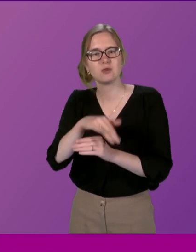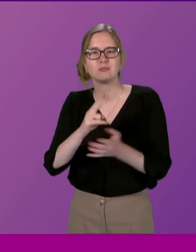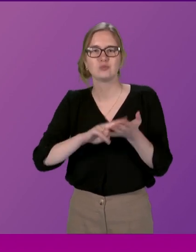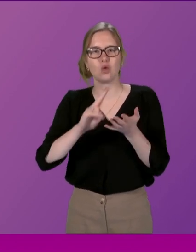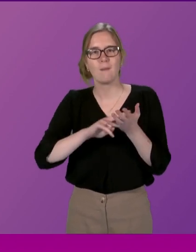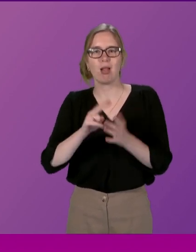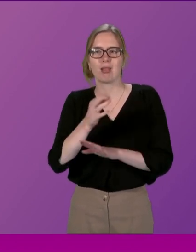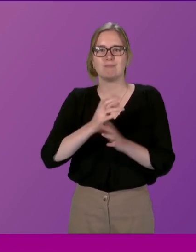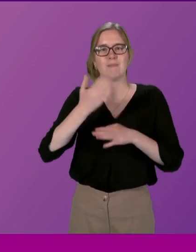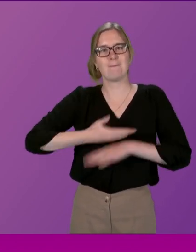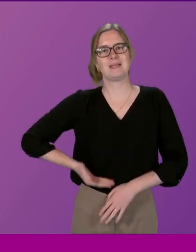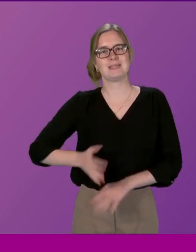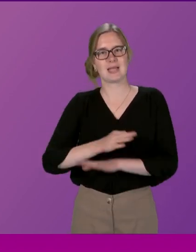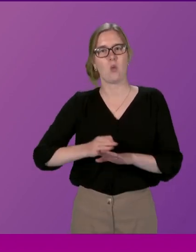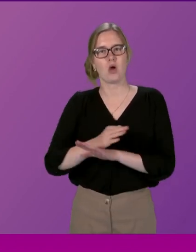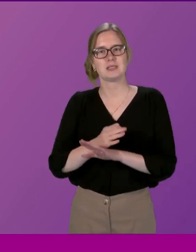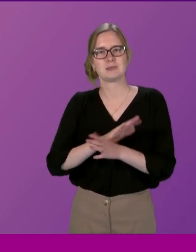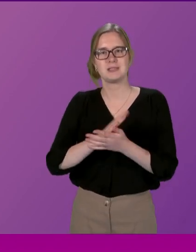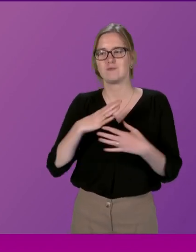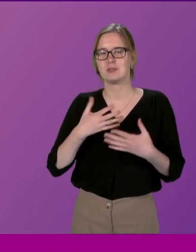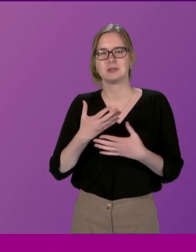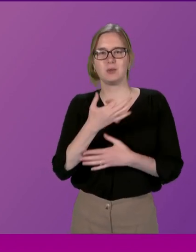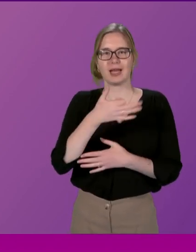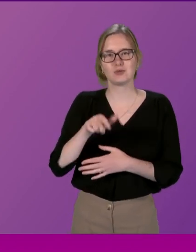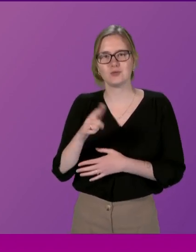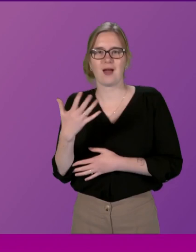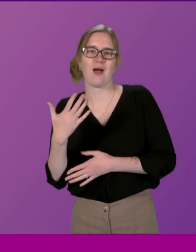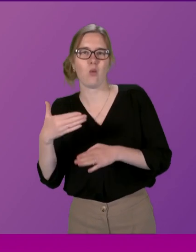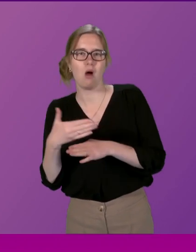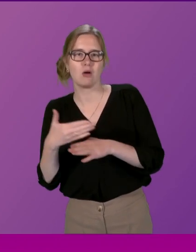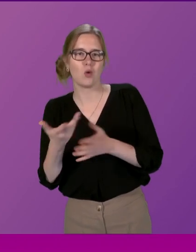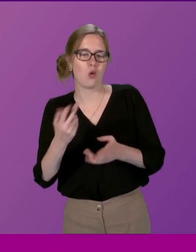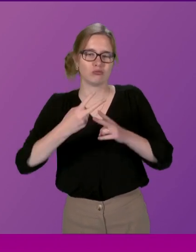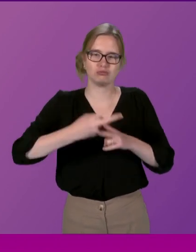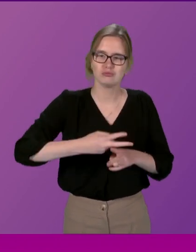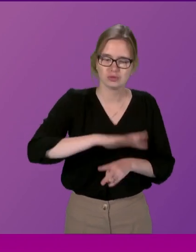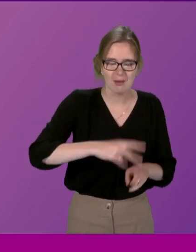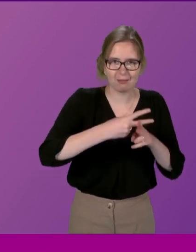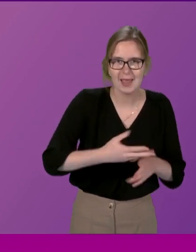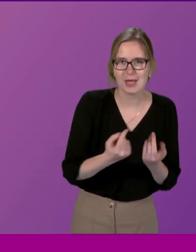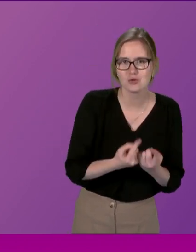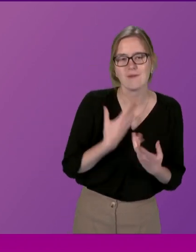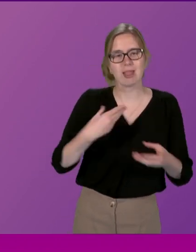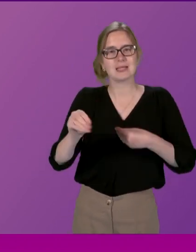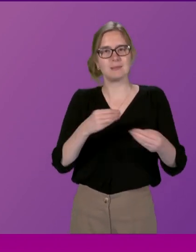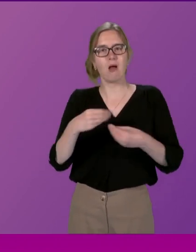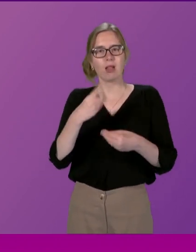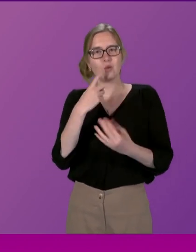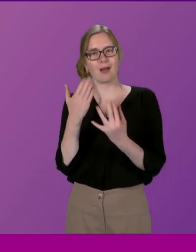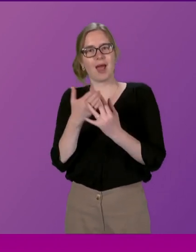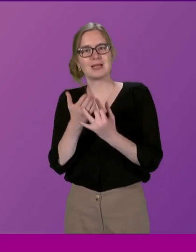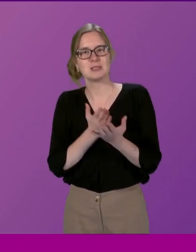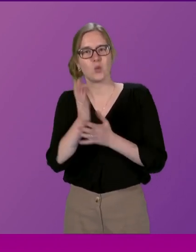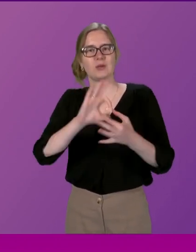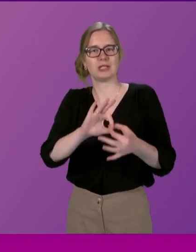business working hours so that those within nine to five jobs or childcare issues have flexibility in their